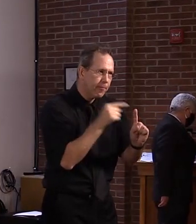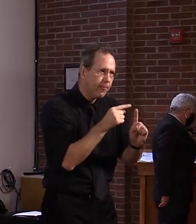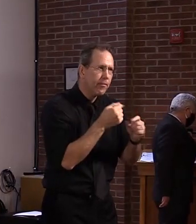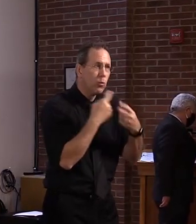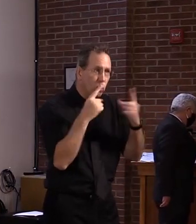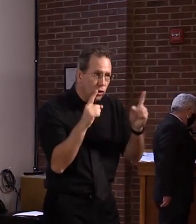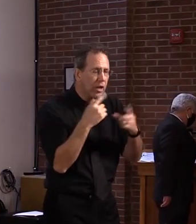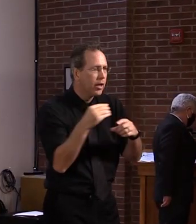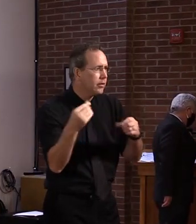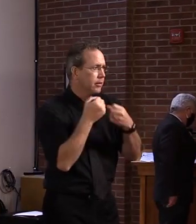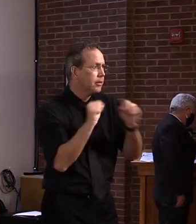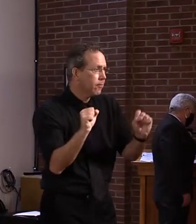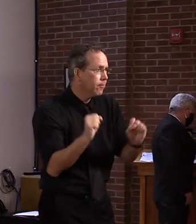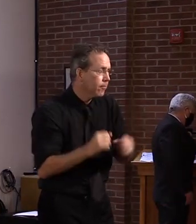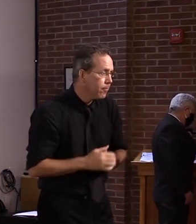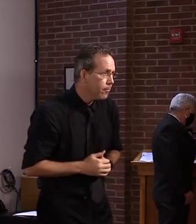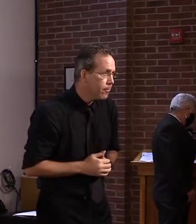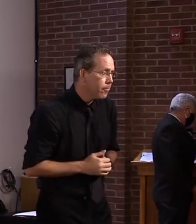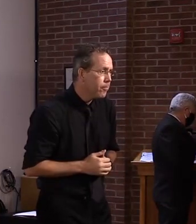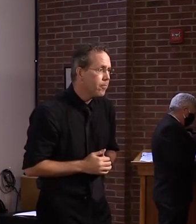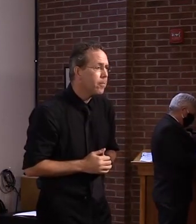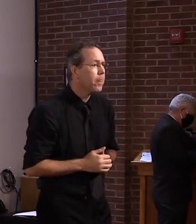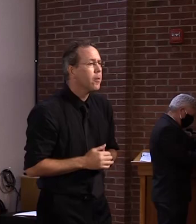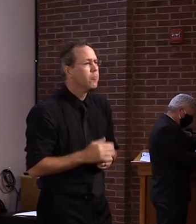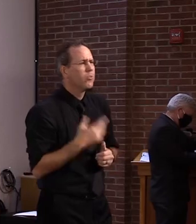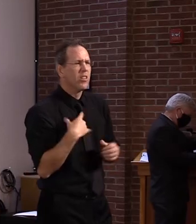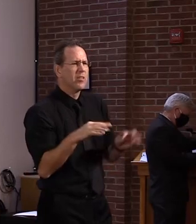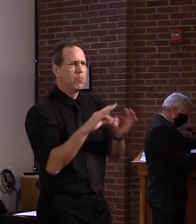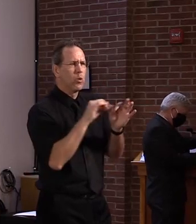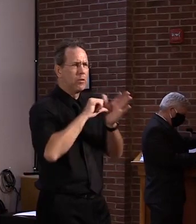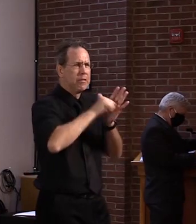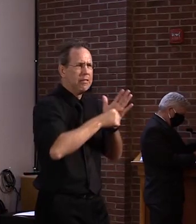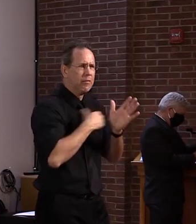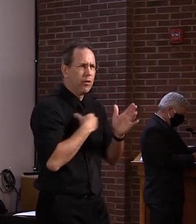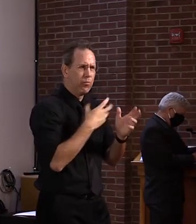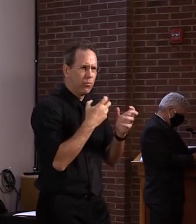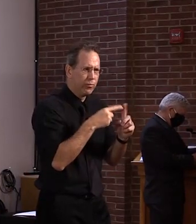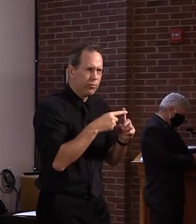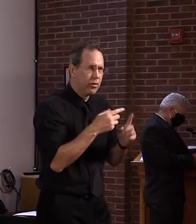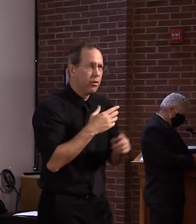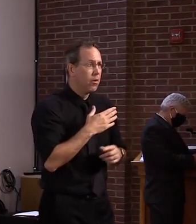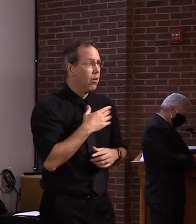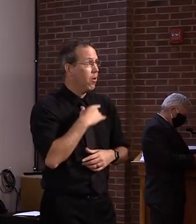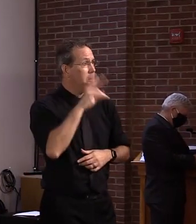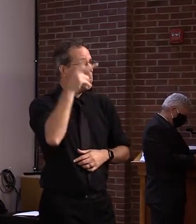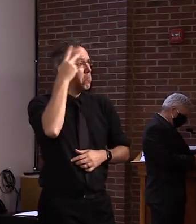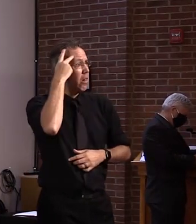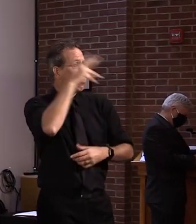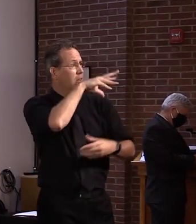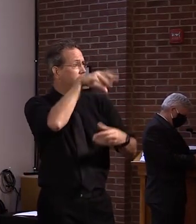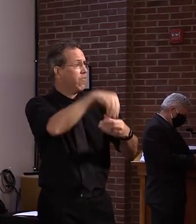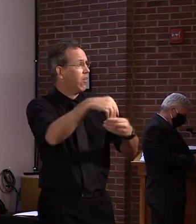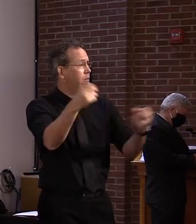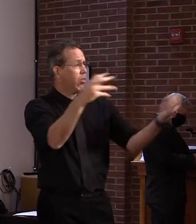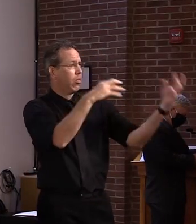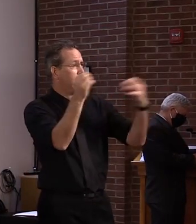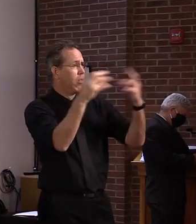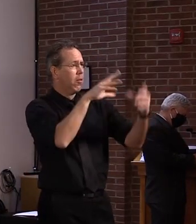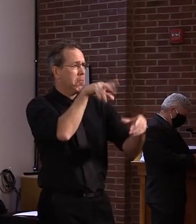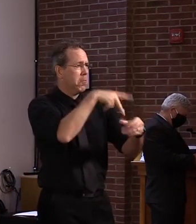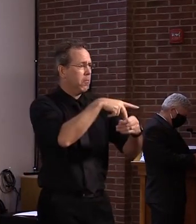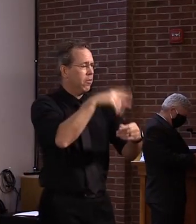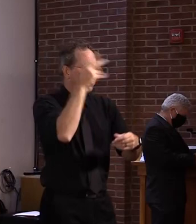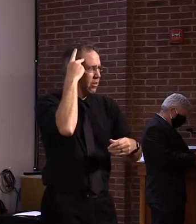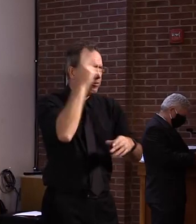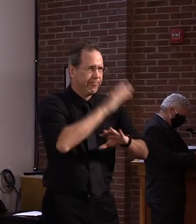I'm a little less concerned about politics being an issue. mean, obviously politicians can say